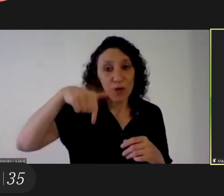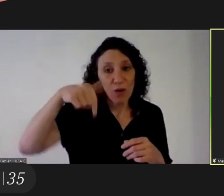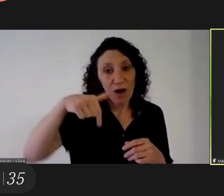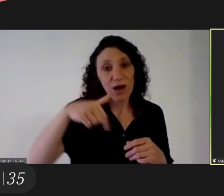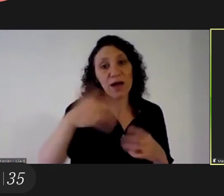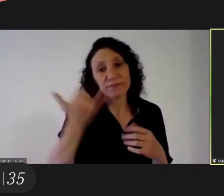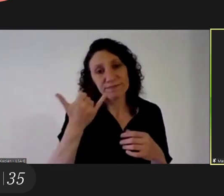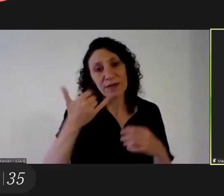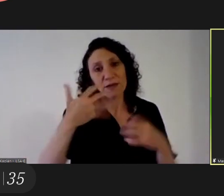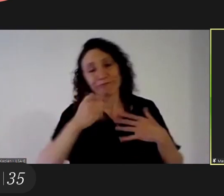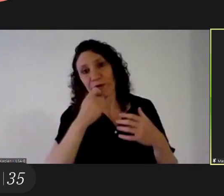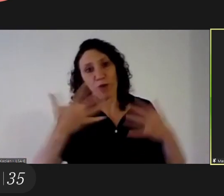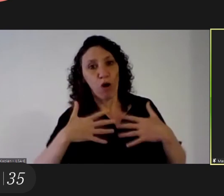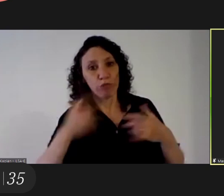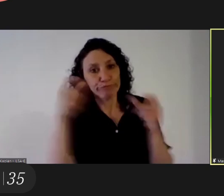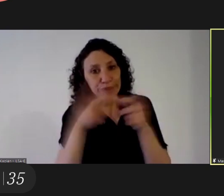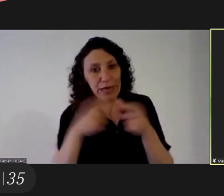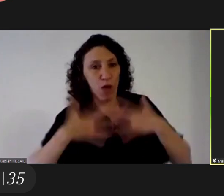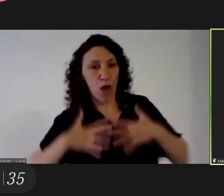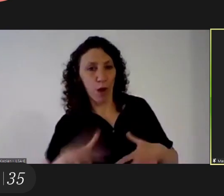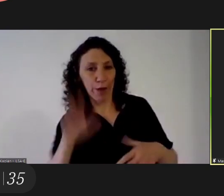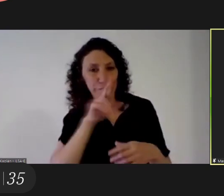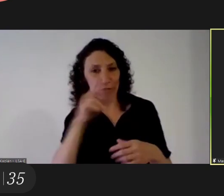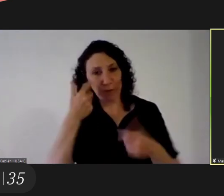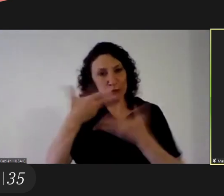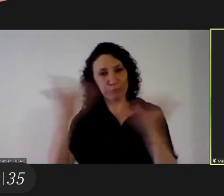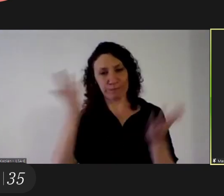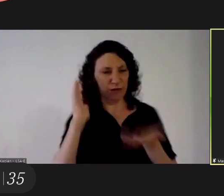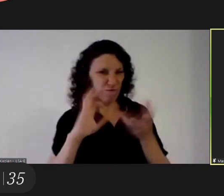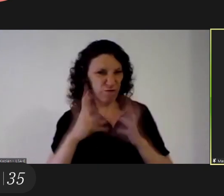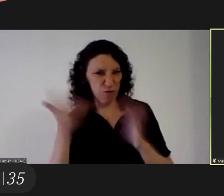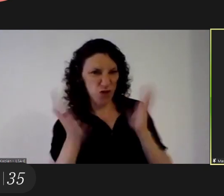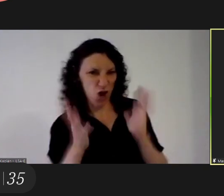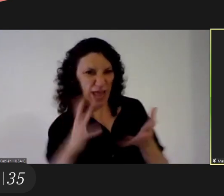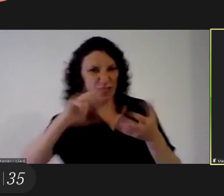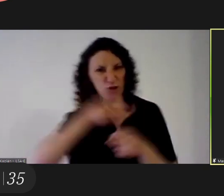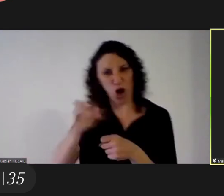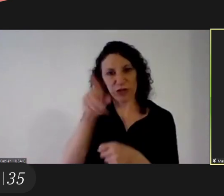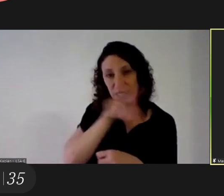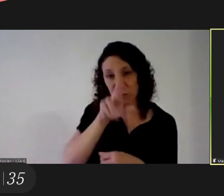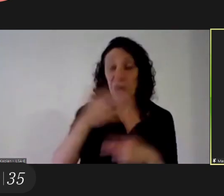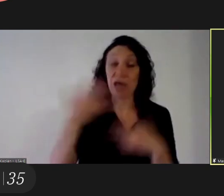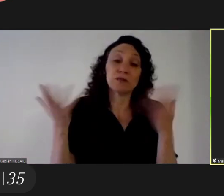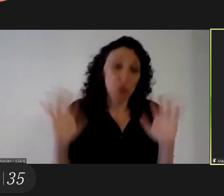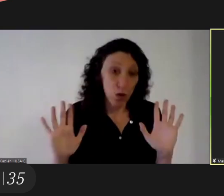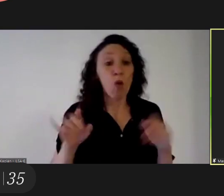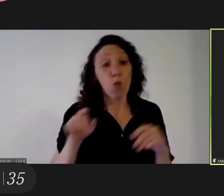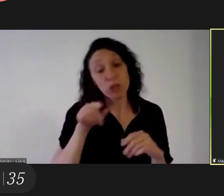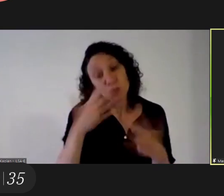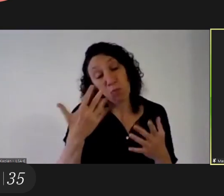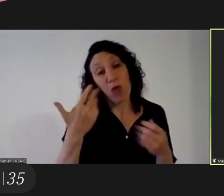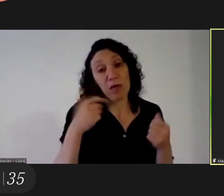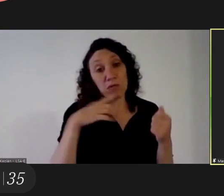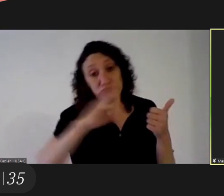here there's a representation of feminine bodies that it's violent that is does not represent us that it's harmful and i think